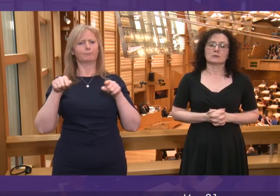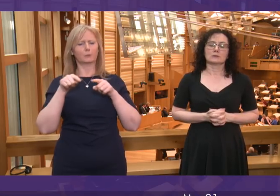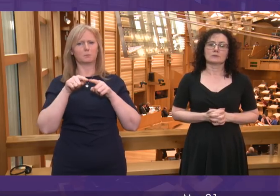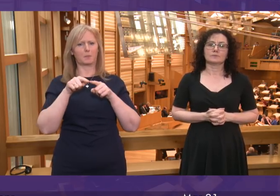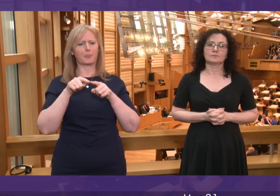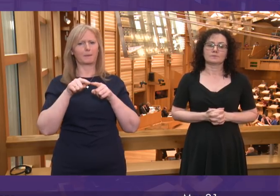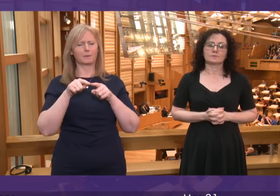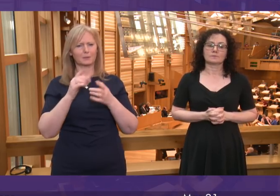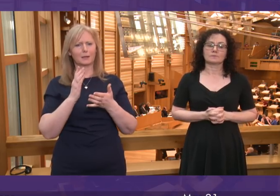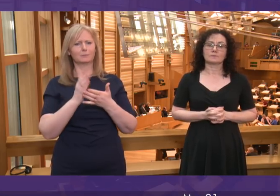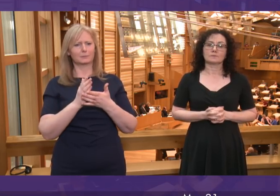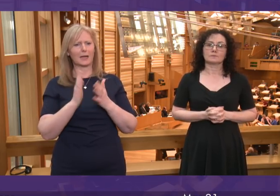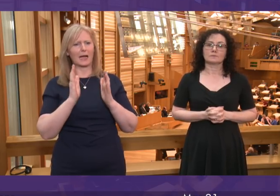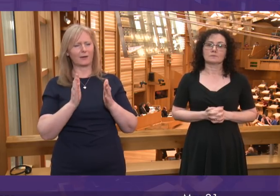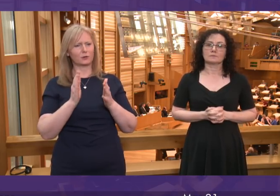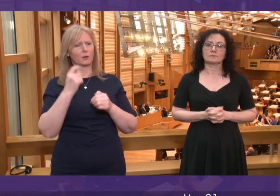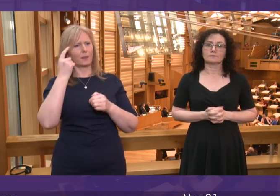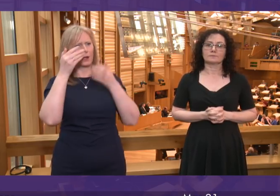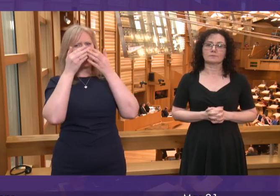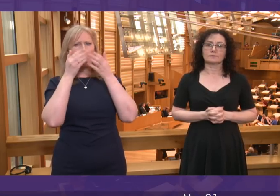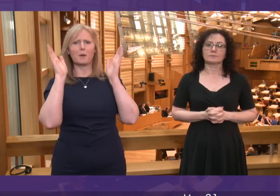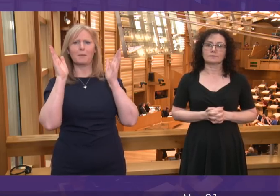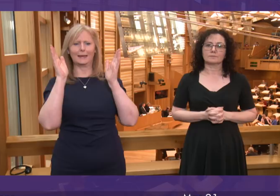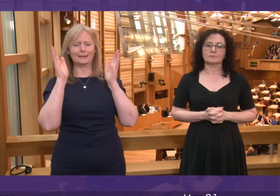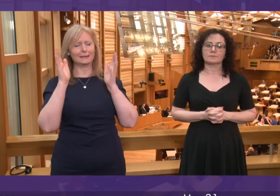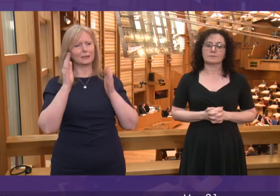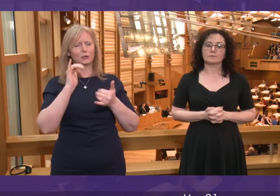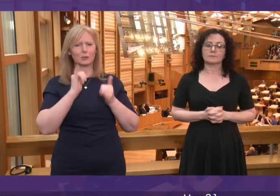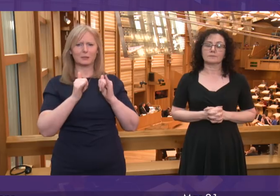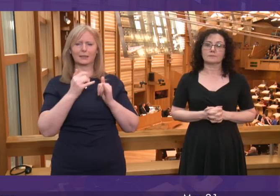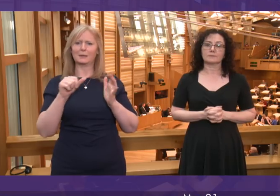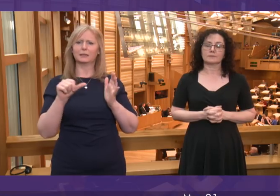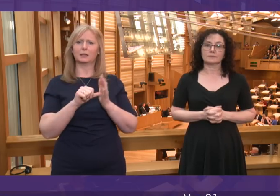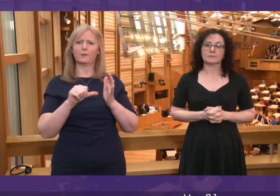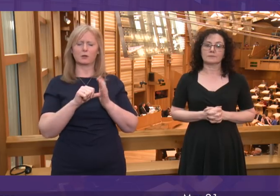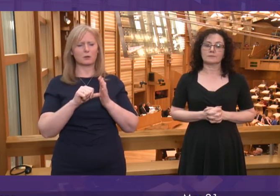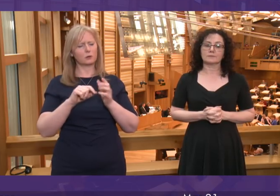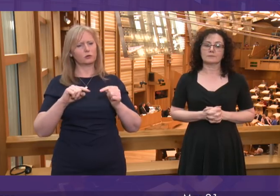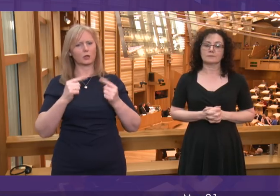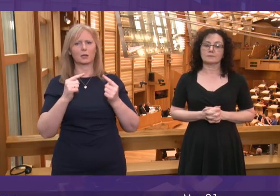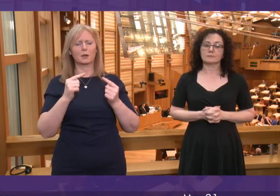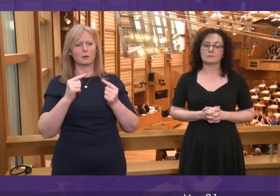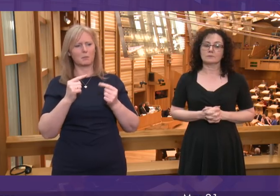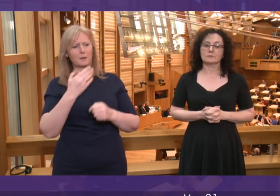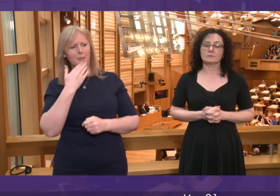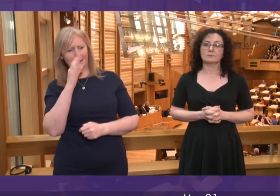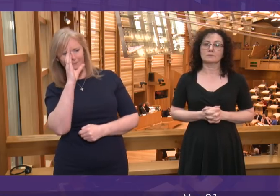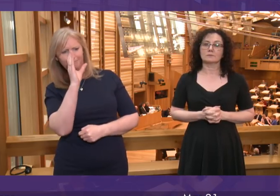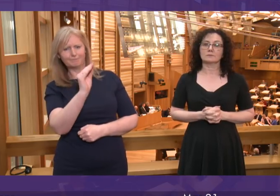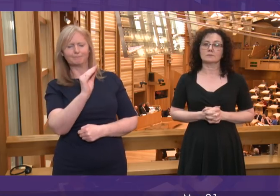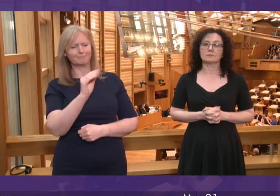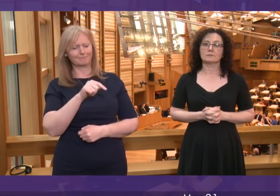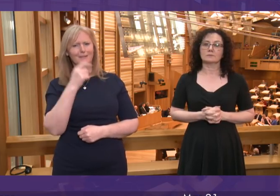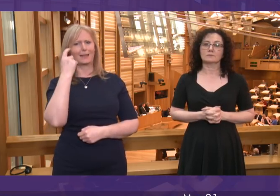consensus, we have to be open to new thinking, and sometimes that will be very tough and very, very challenging. So I would appeal to Jackson Carlin perhaps to